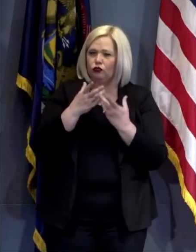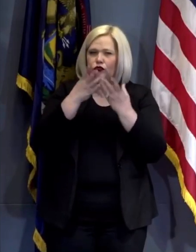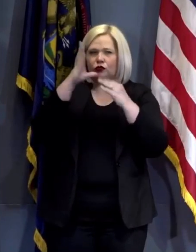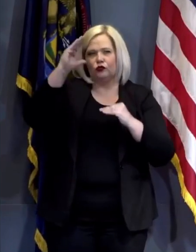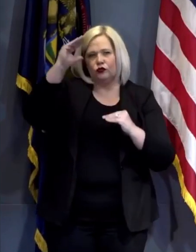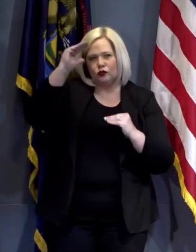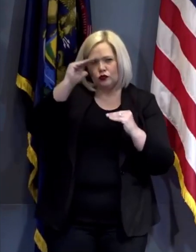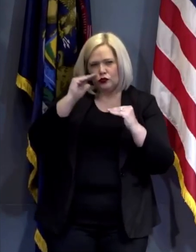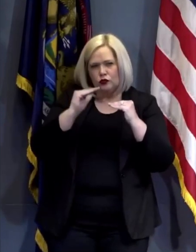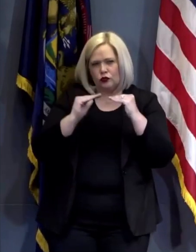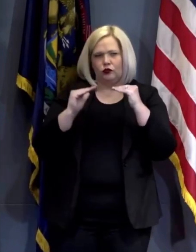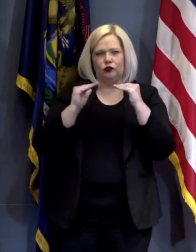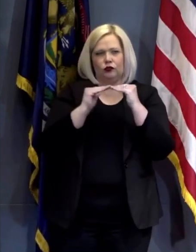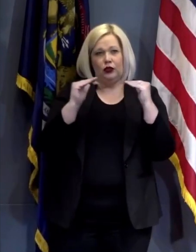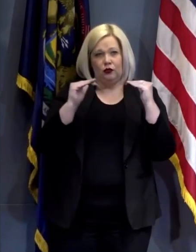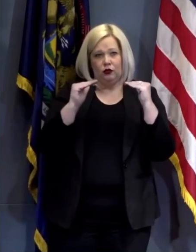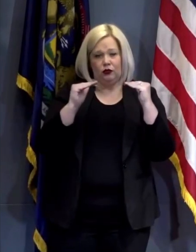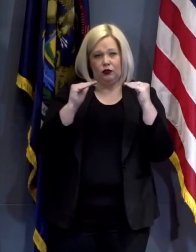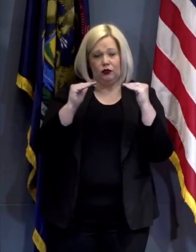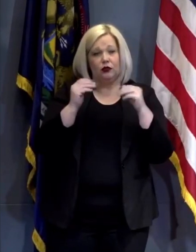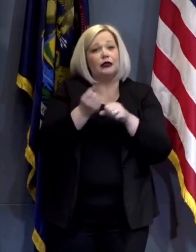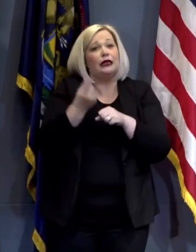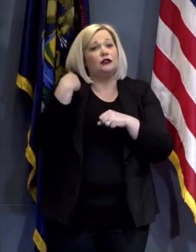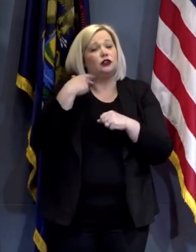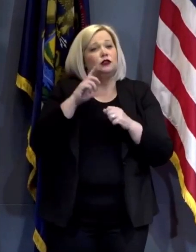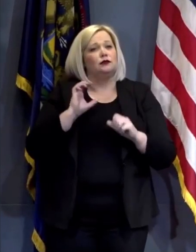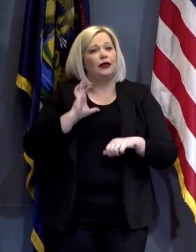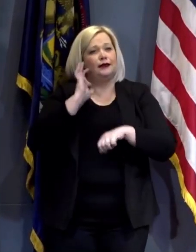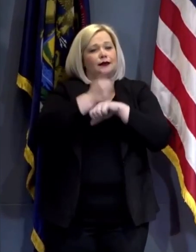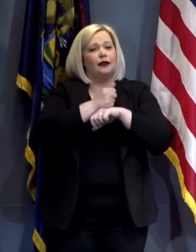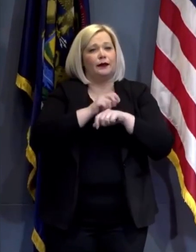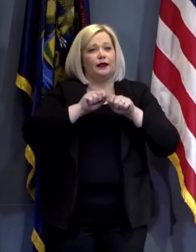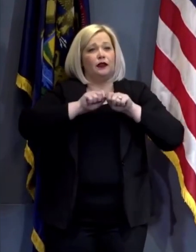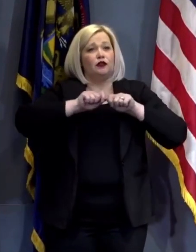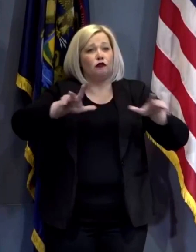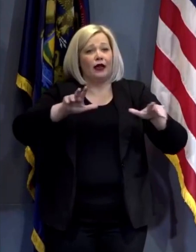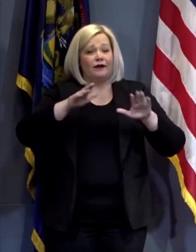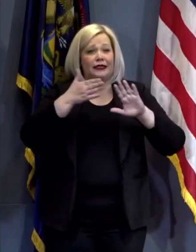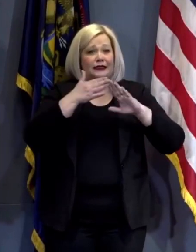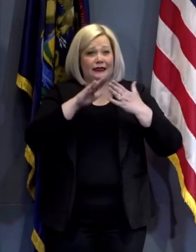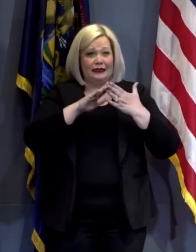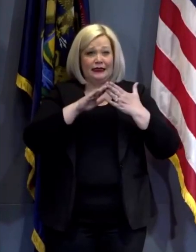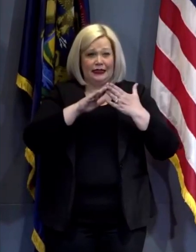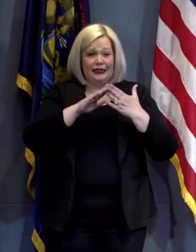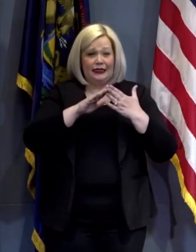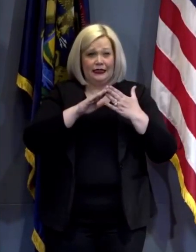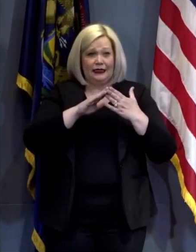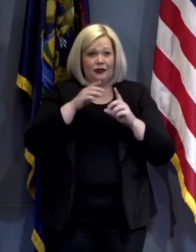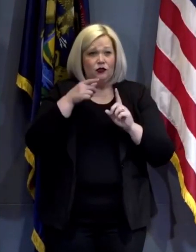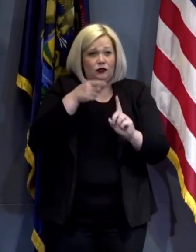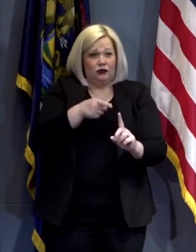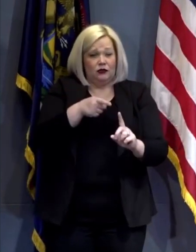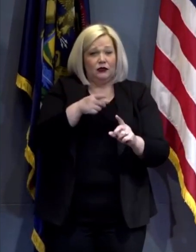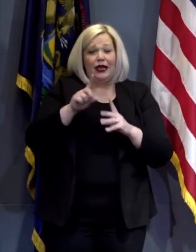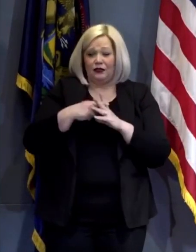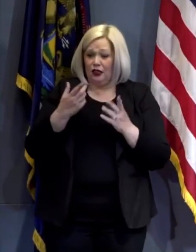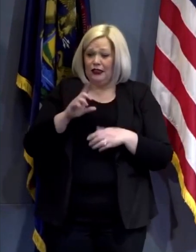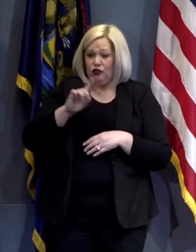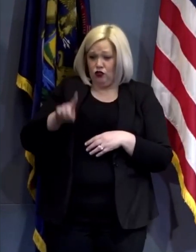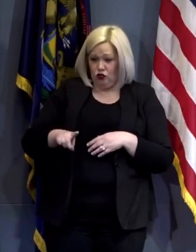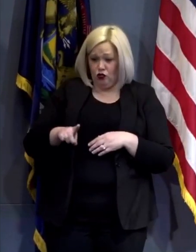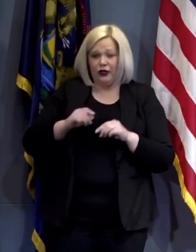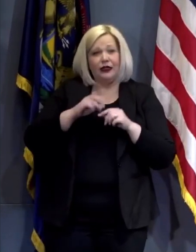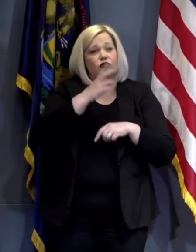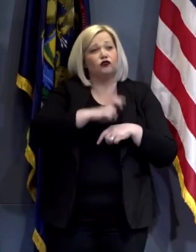Last year, I initiated the Thriving Cities Tour which traveled to 19 cities across the state of Michigan starting in my hometown of Detroit